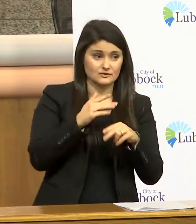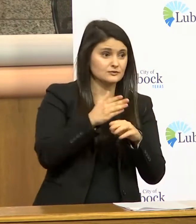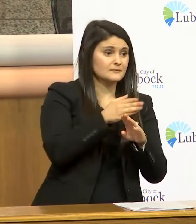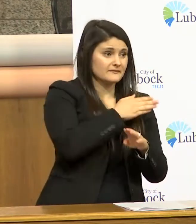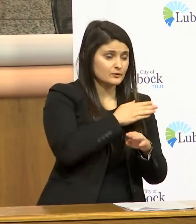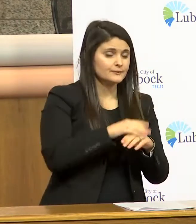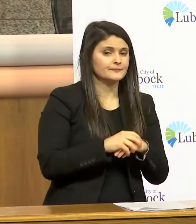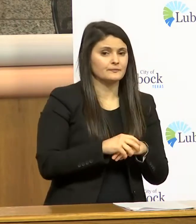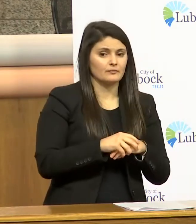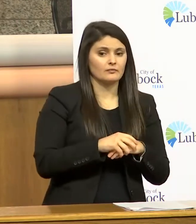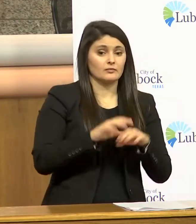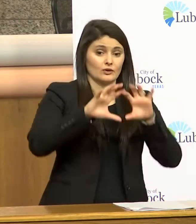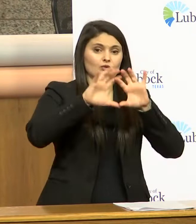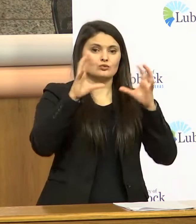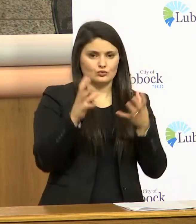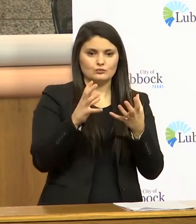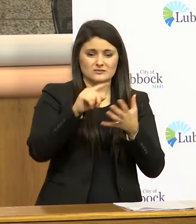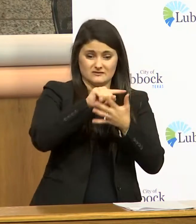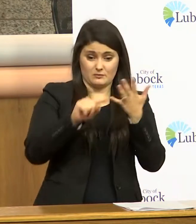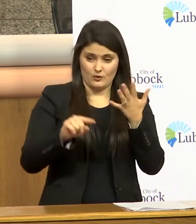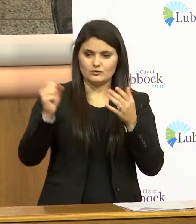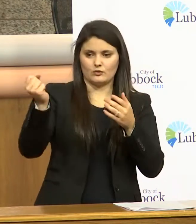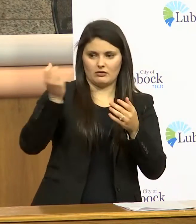advisories from that group are with coming